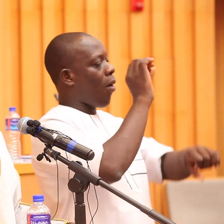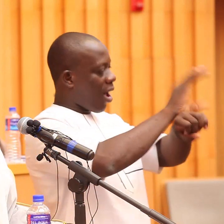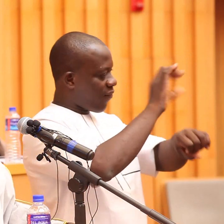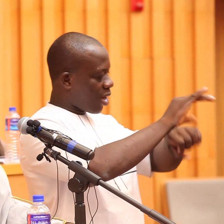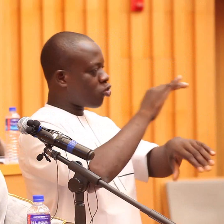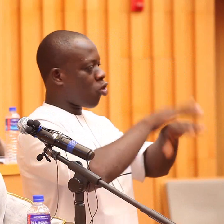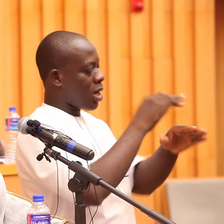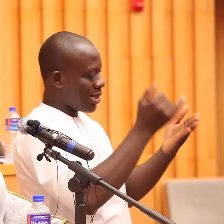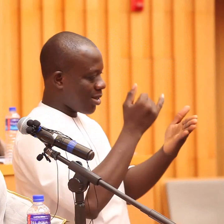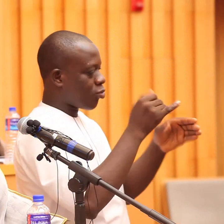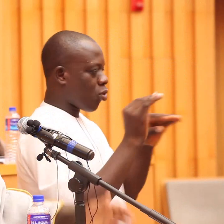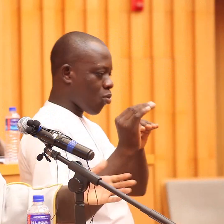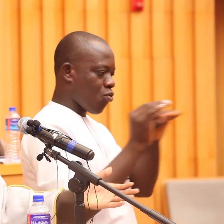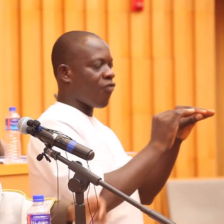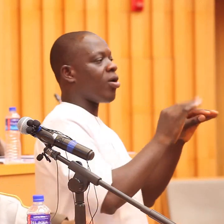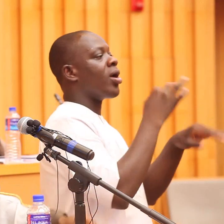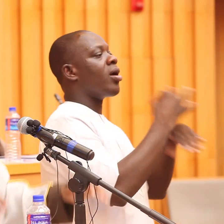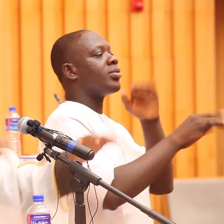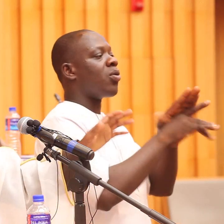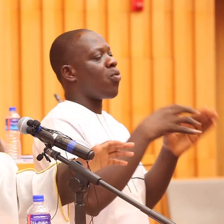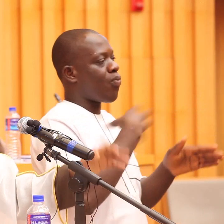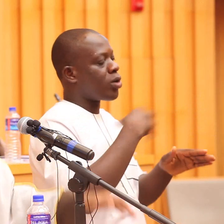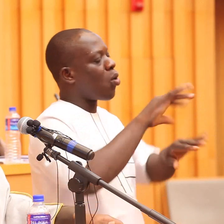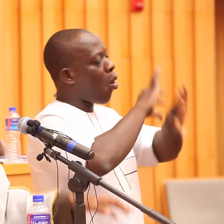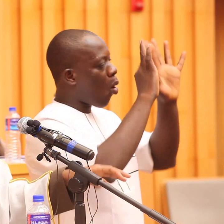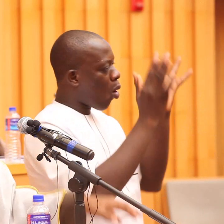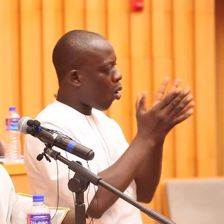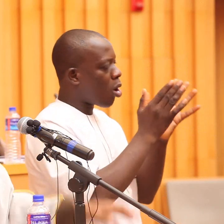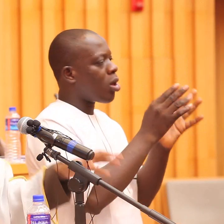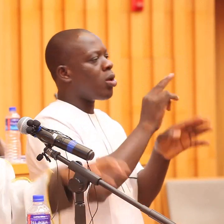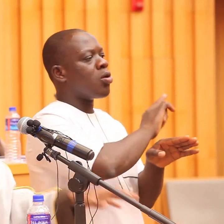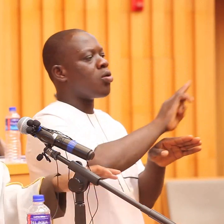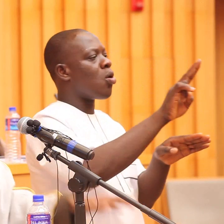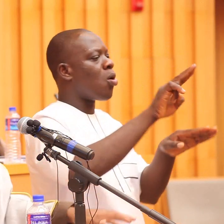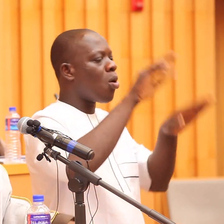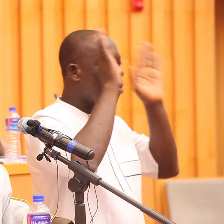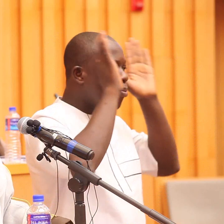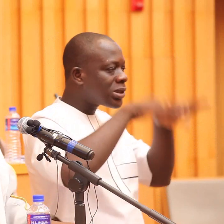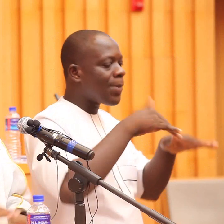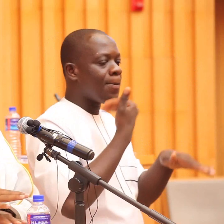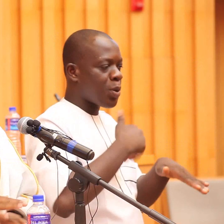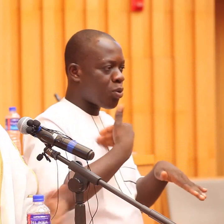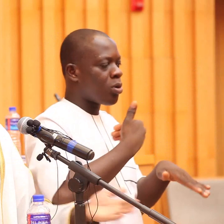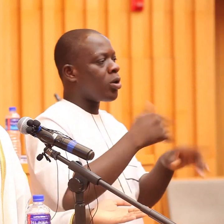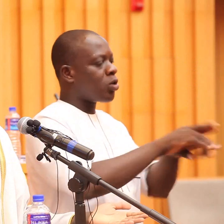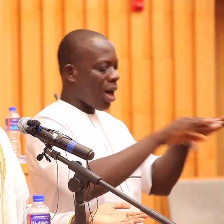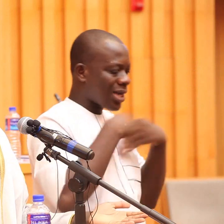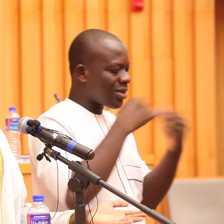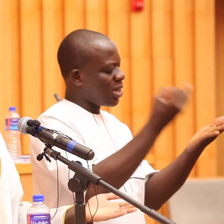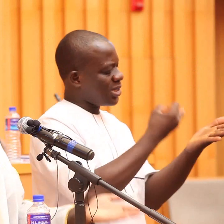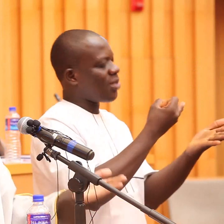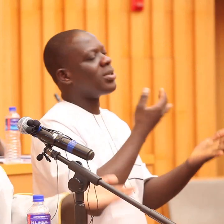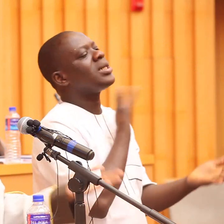forward if we want all the non muslims in this country to accept the islamic religion that's so easy